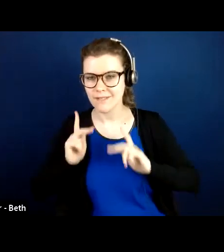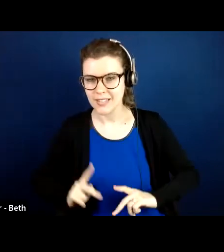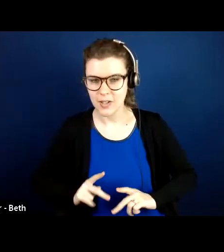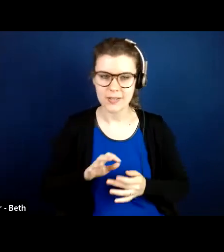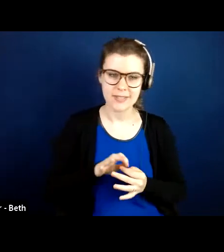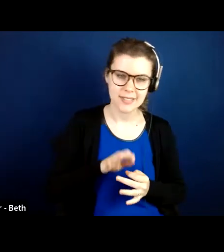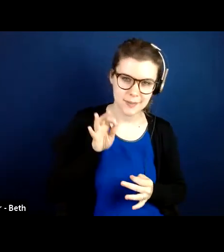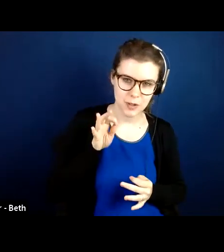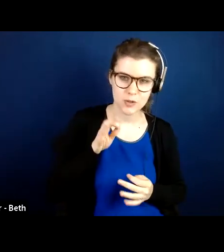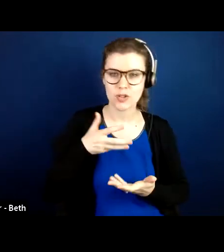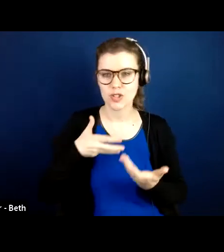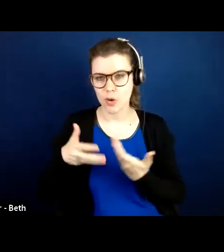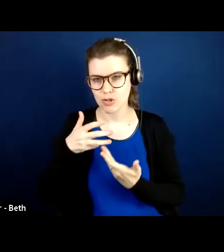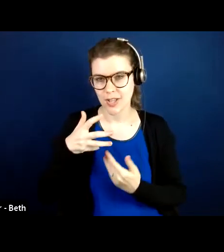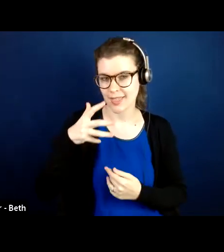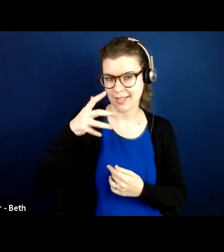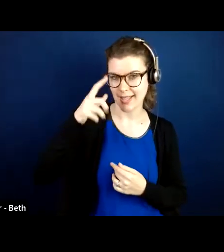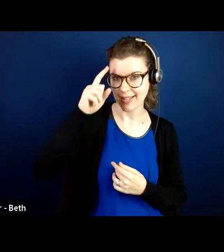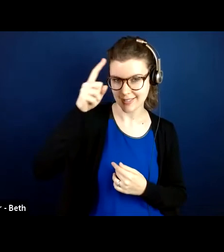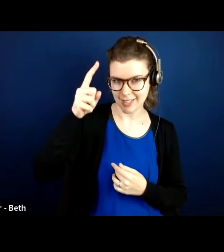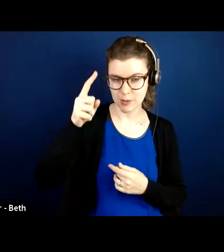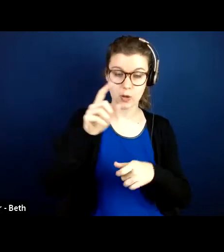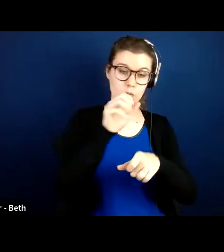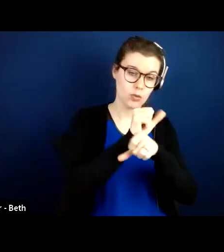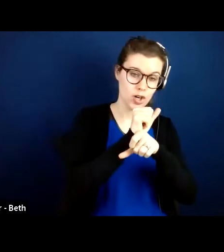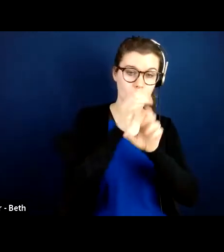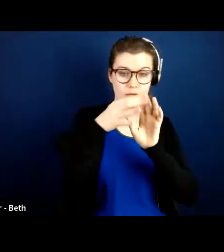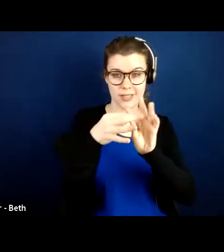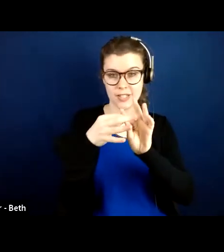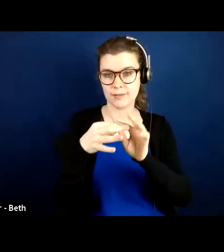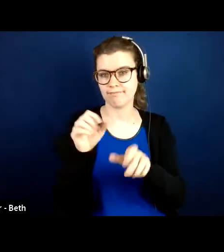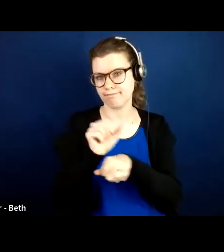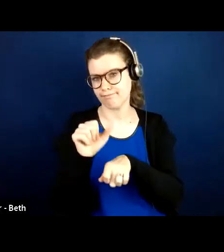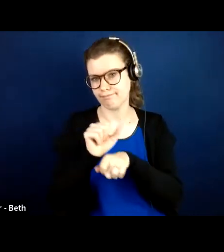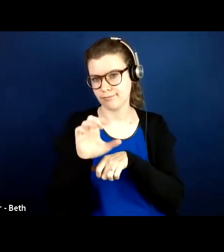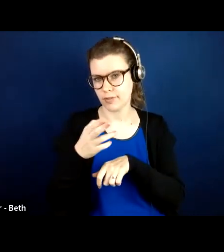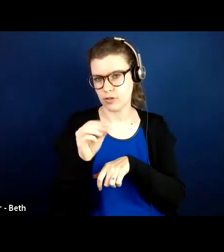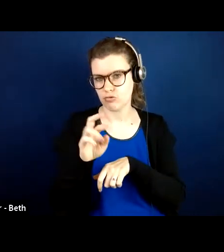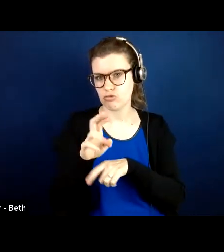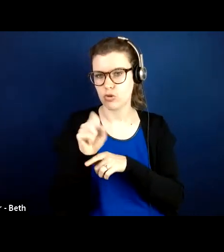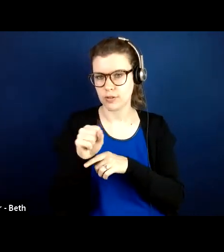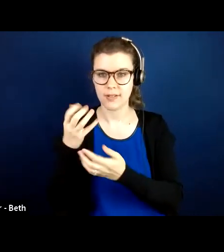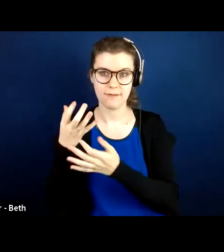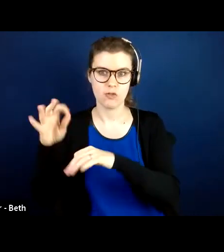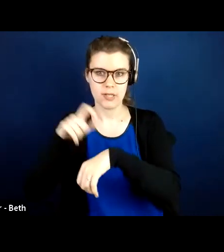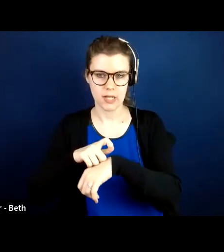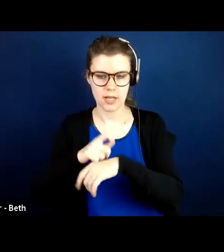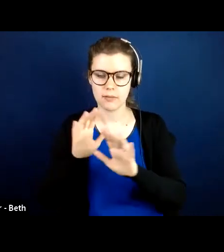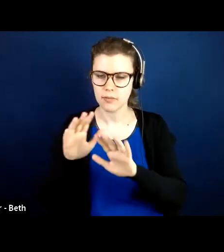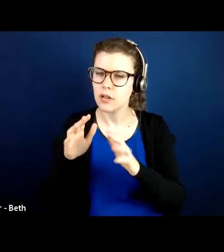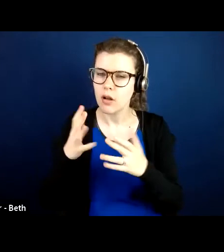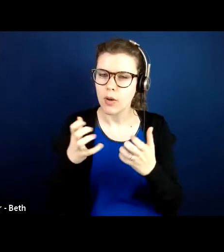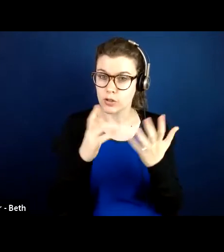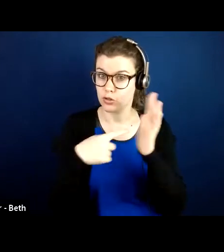social, intellectual, work, relationships, chores, and free time. Just to give you a sense of what